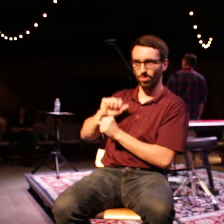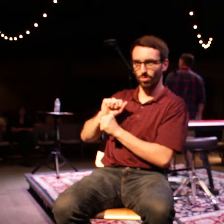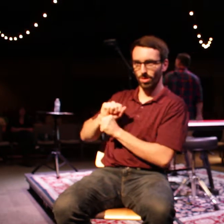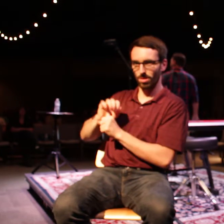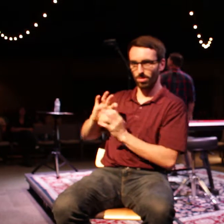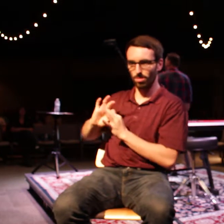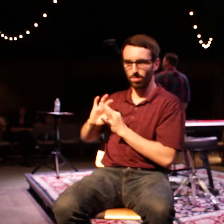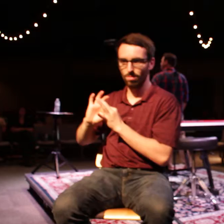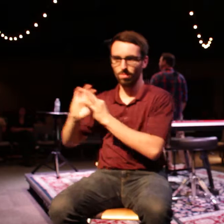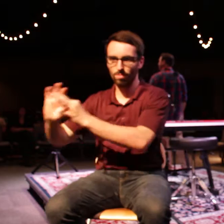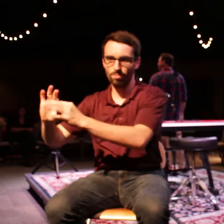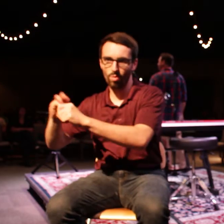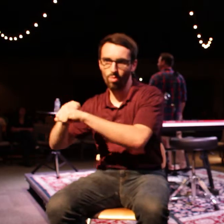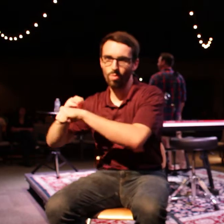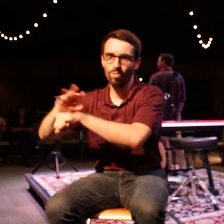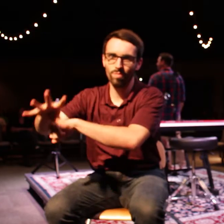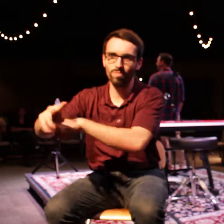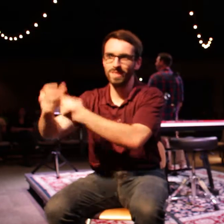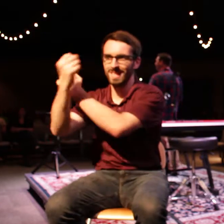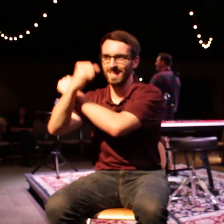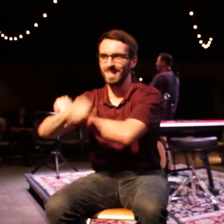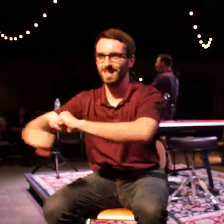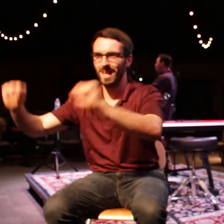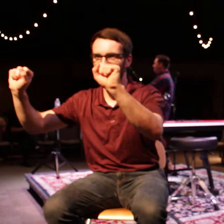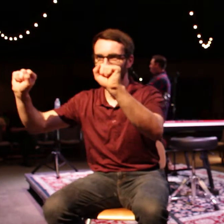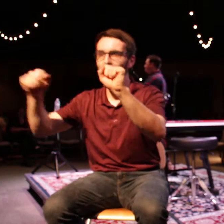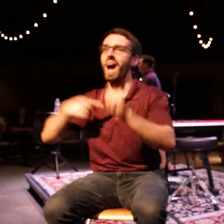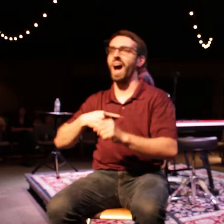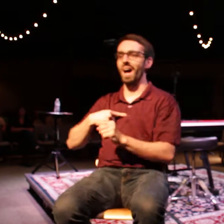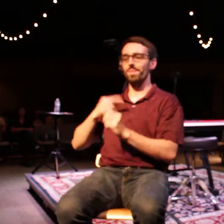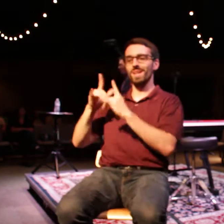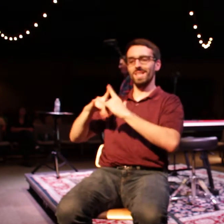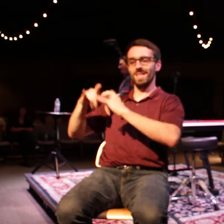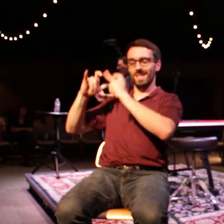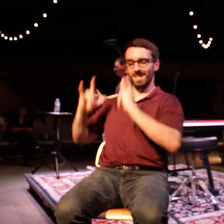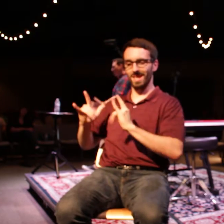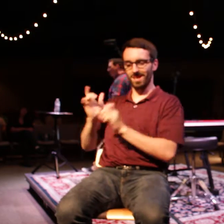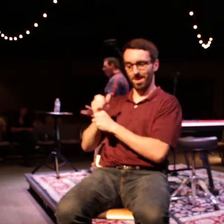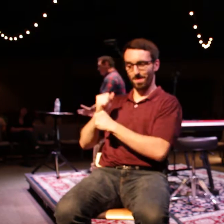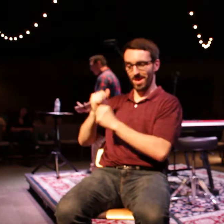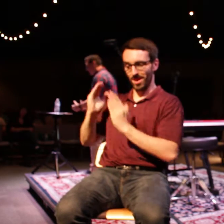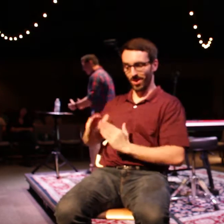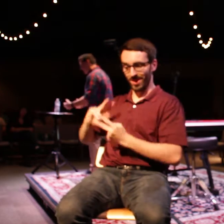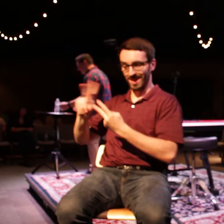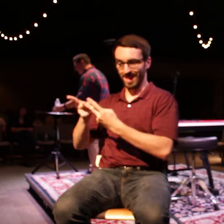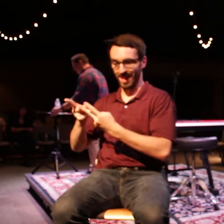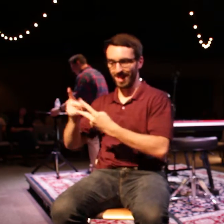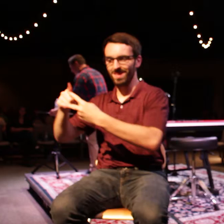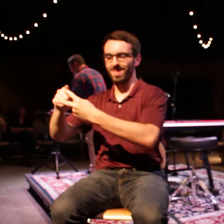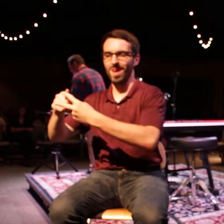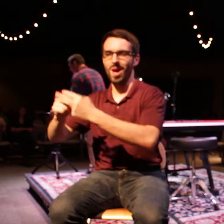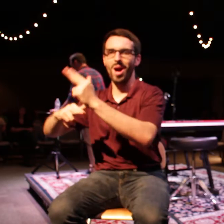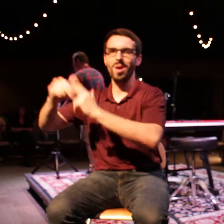kingdom of God first. What I do just opens the door so that more and more people can come to know Jesus.